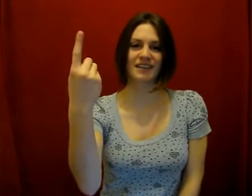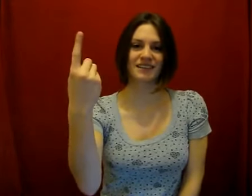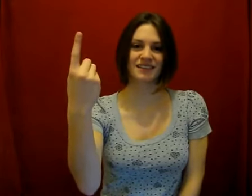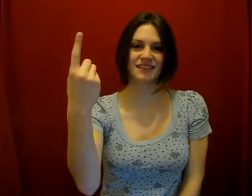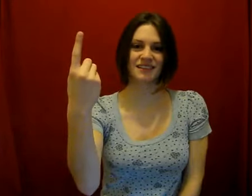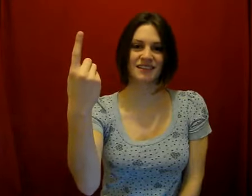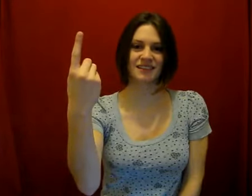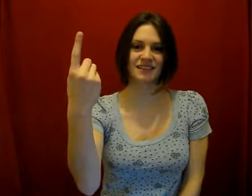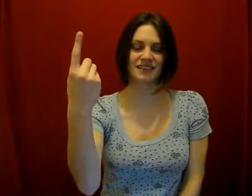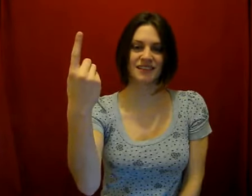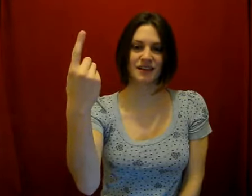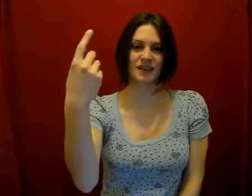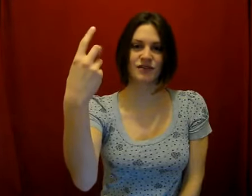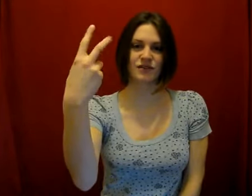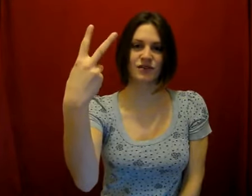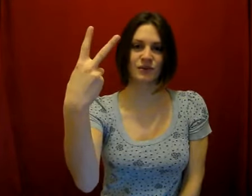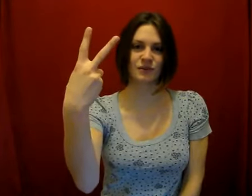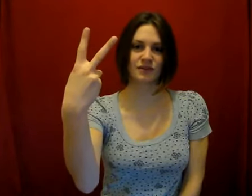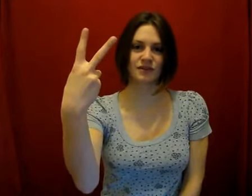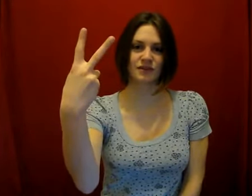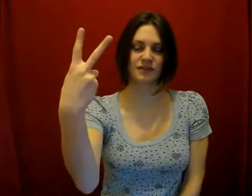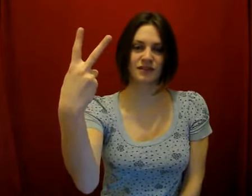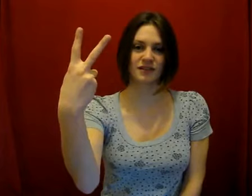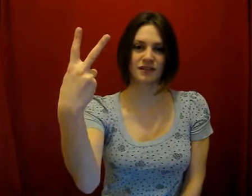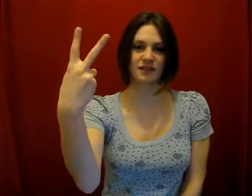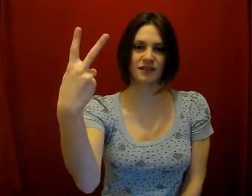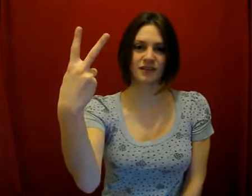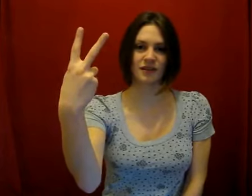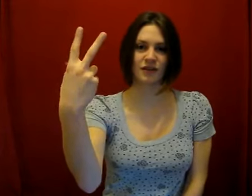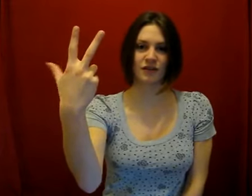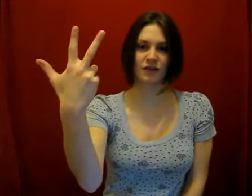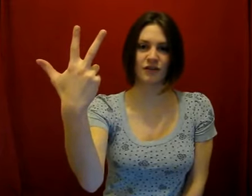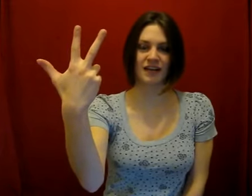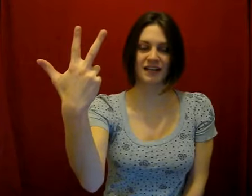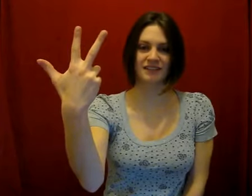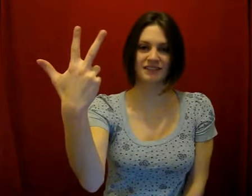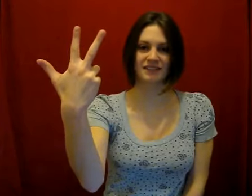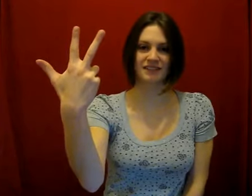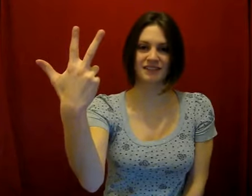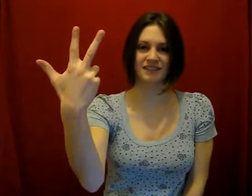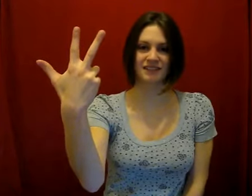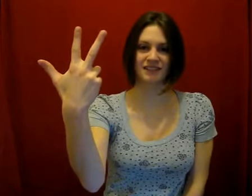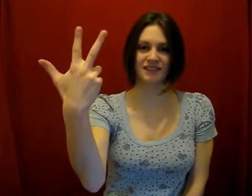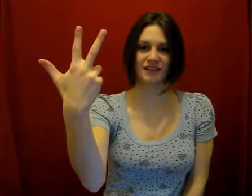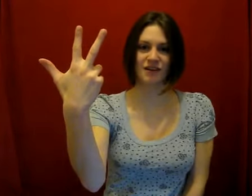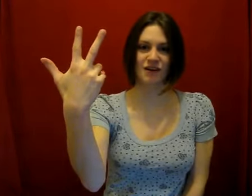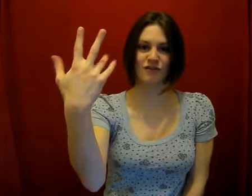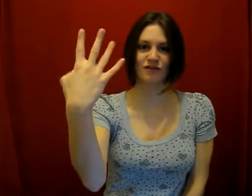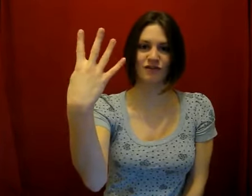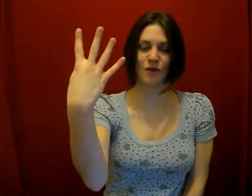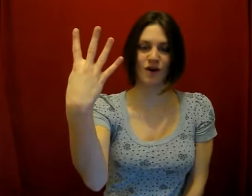2, 3, 4,